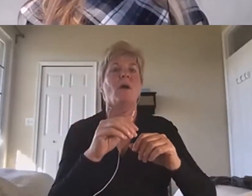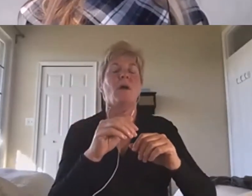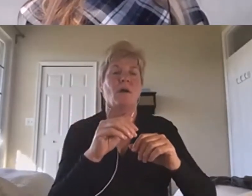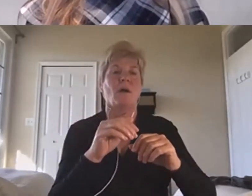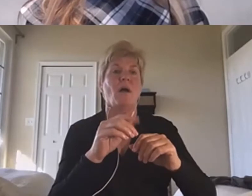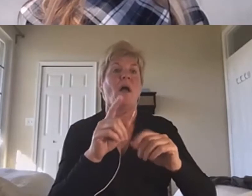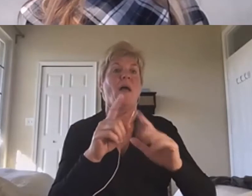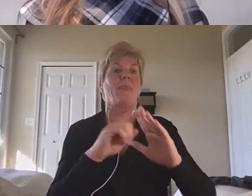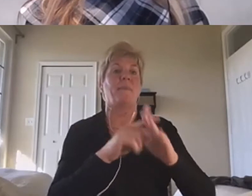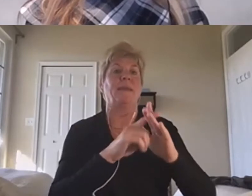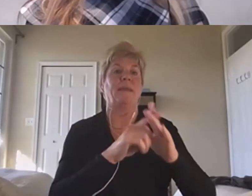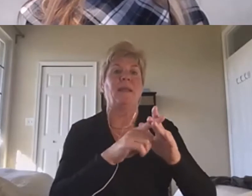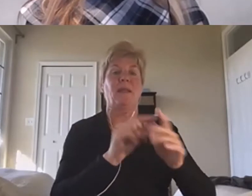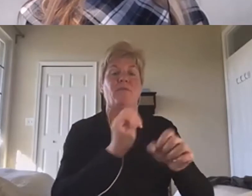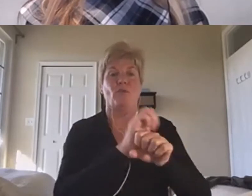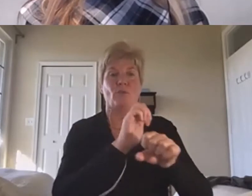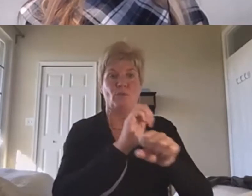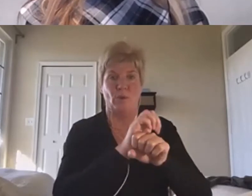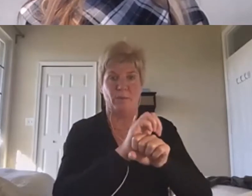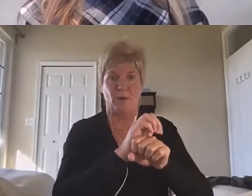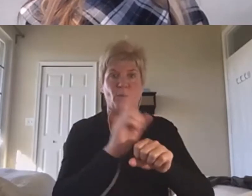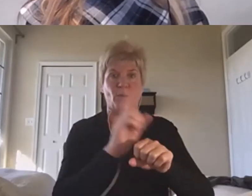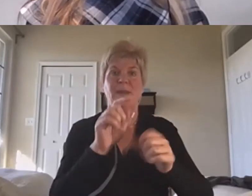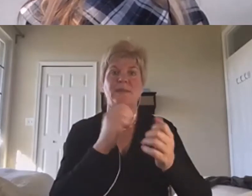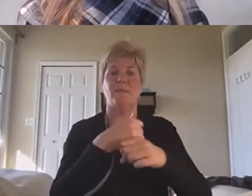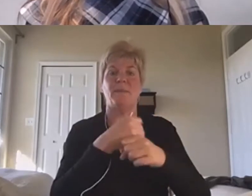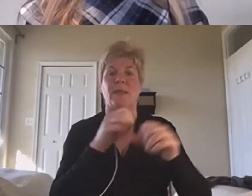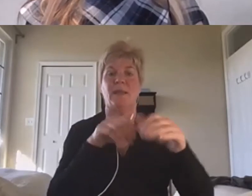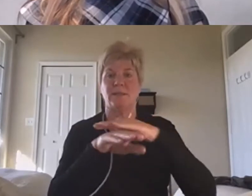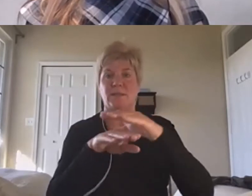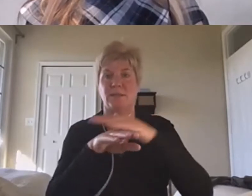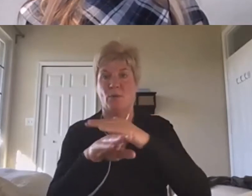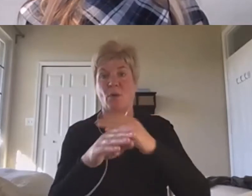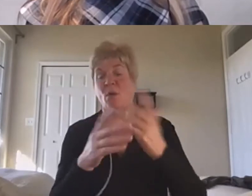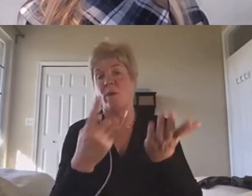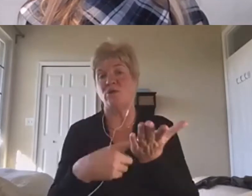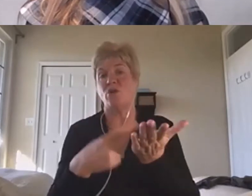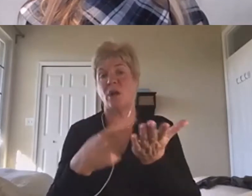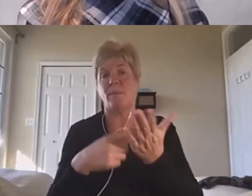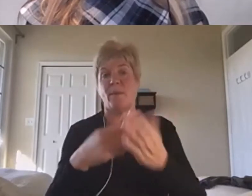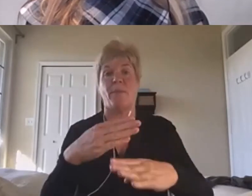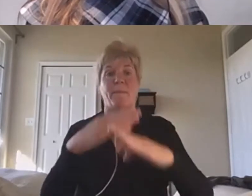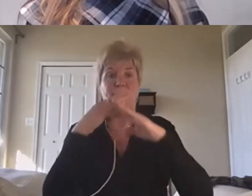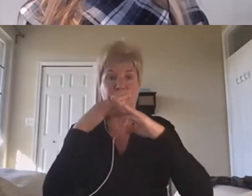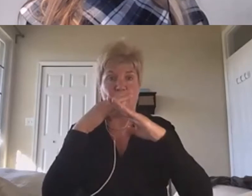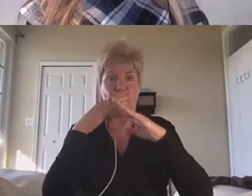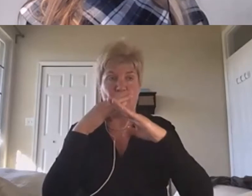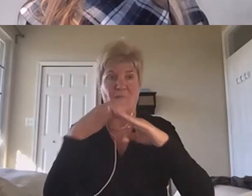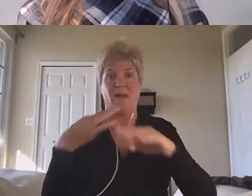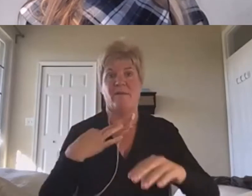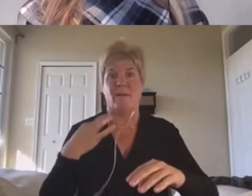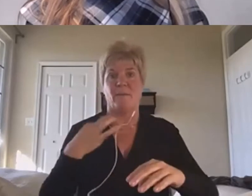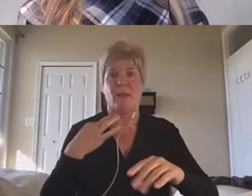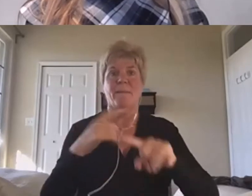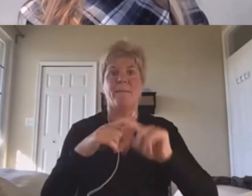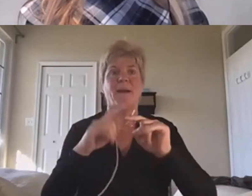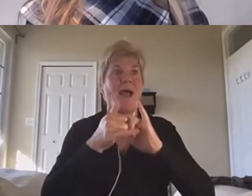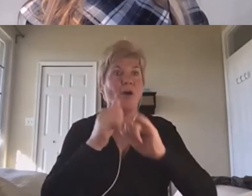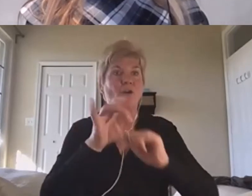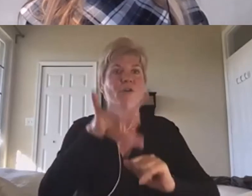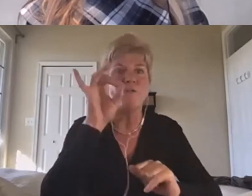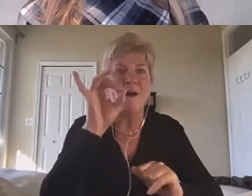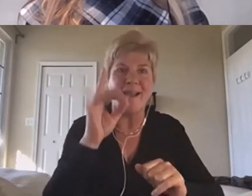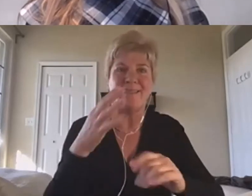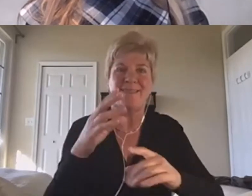I mean, we can talk about the barrier that starts right when there's the application, but how do you find the application and find the people first